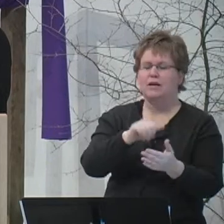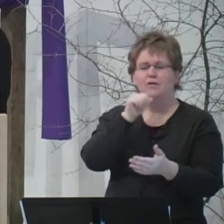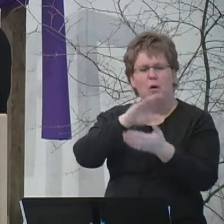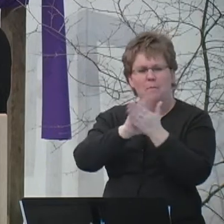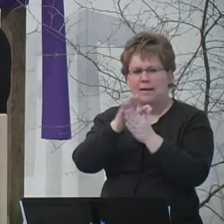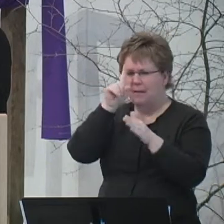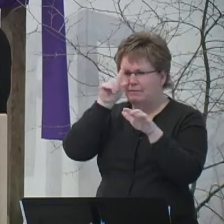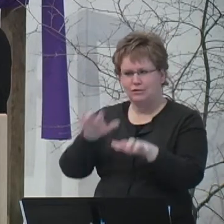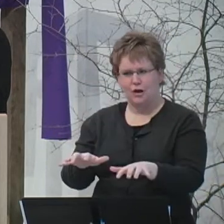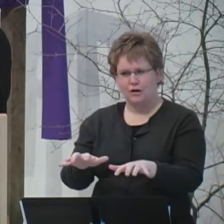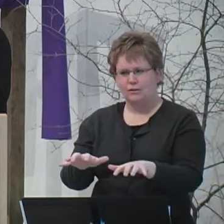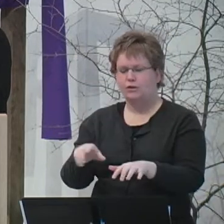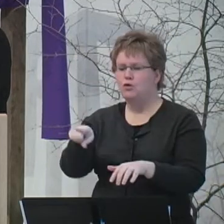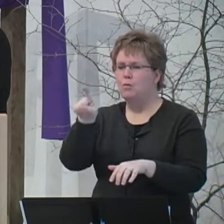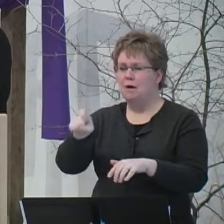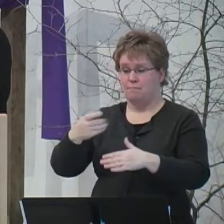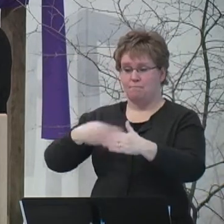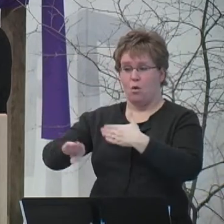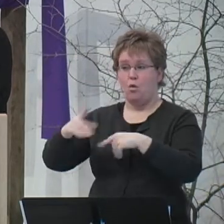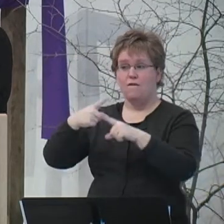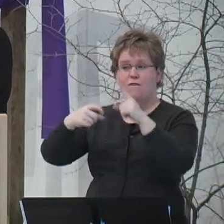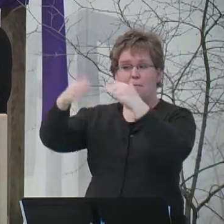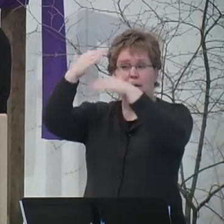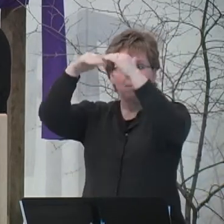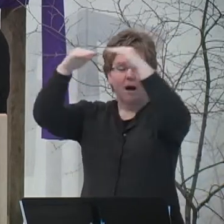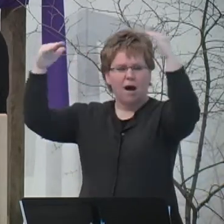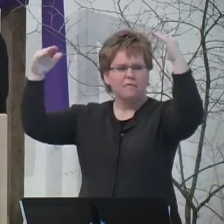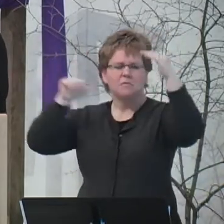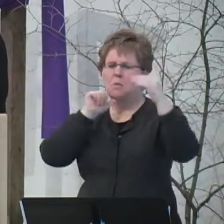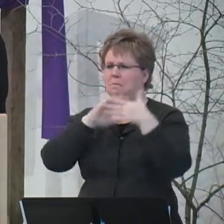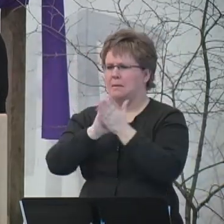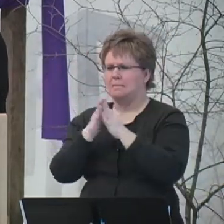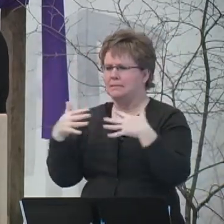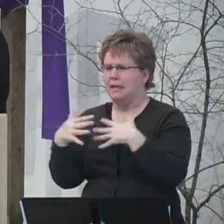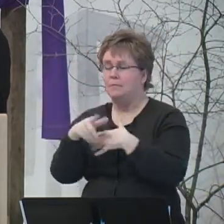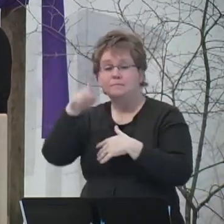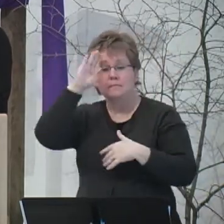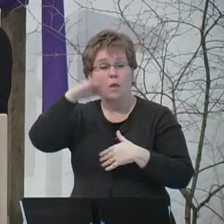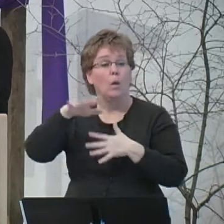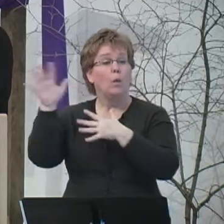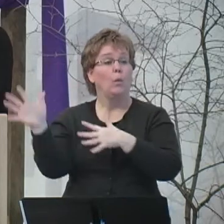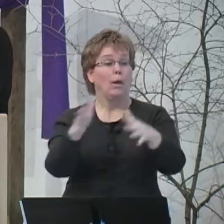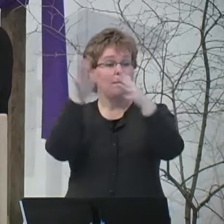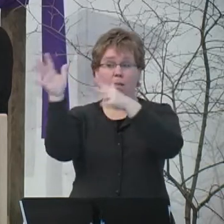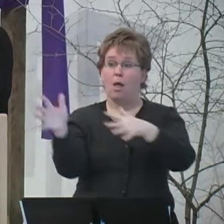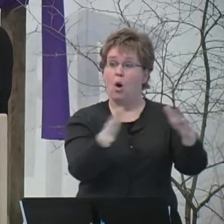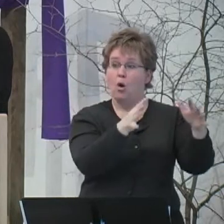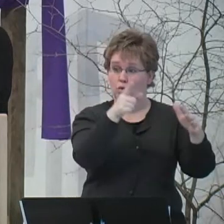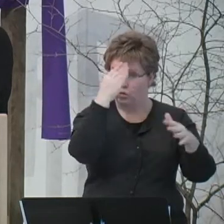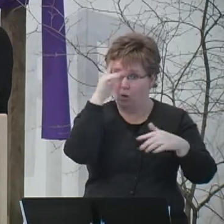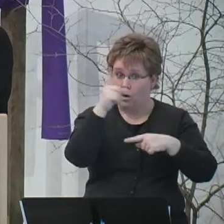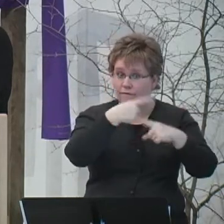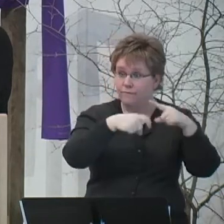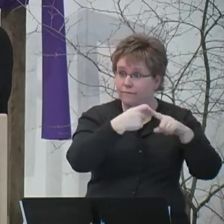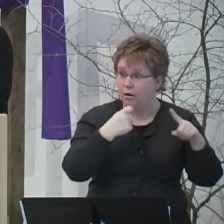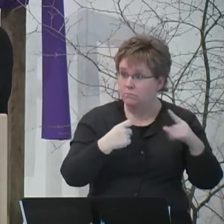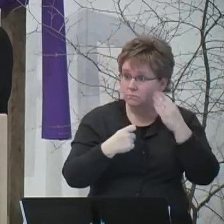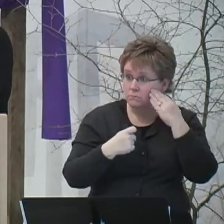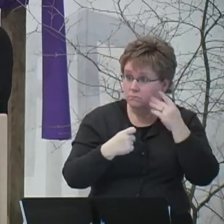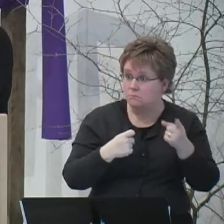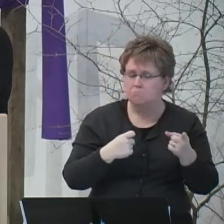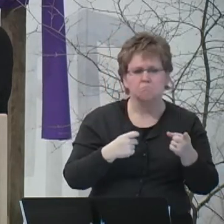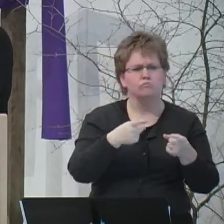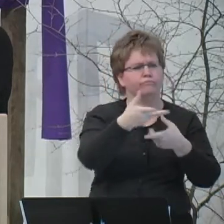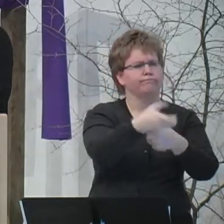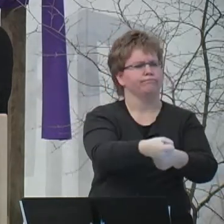that I said to you, you must be born from above. The wind blows where it chooses, and you hear the sound of it. But